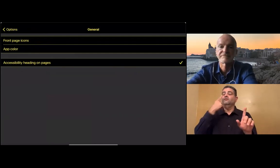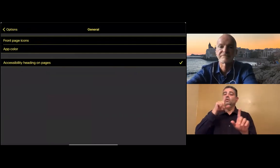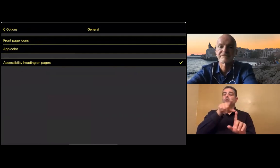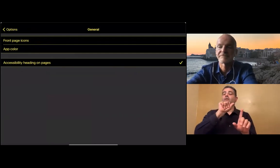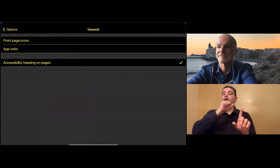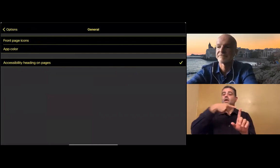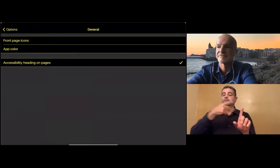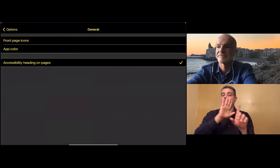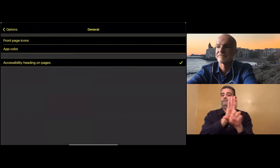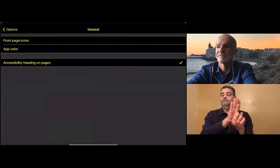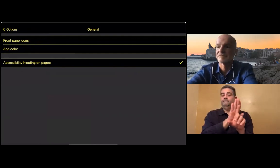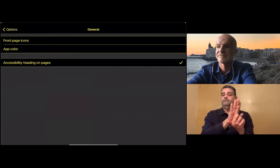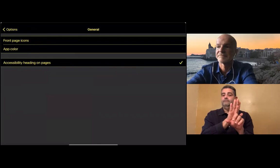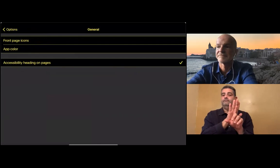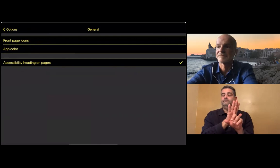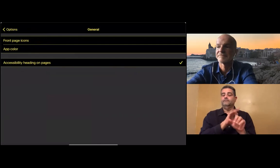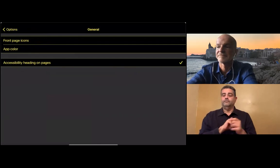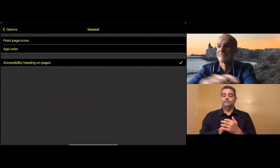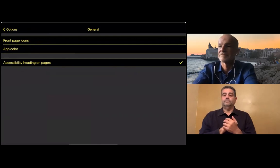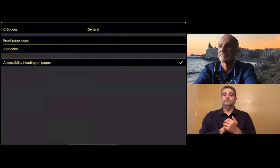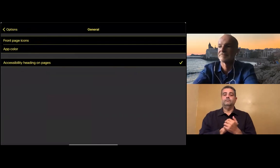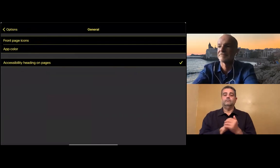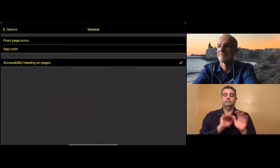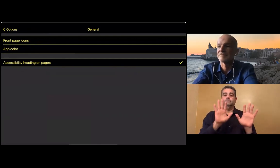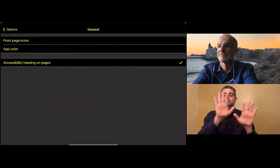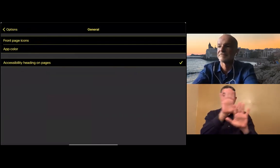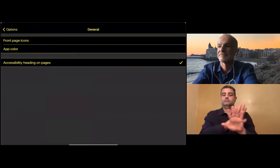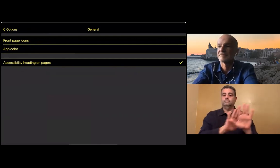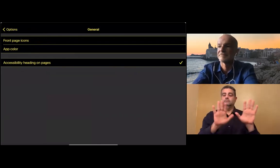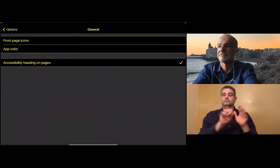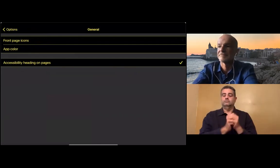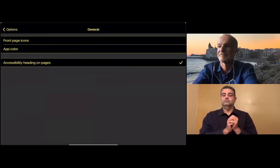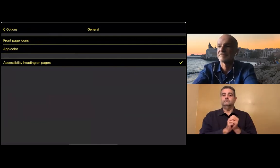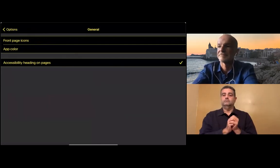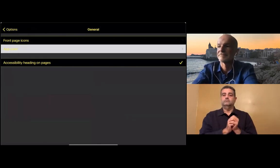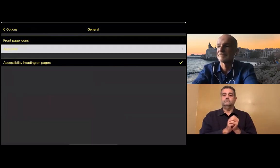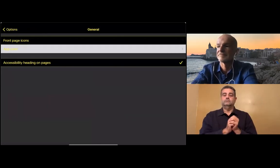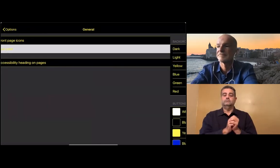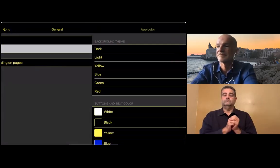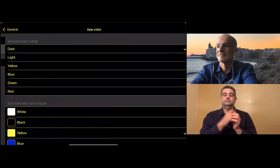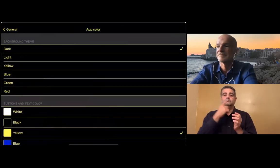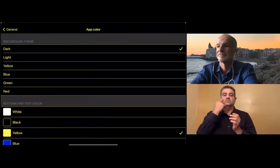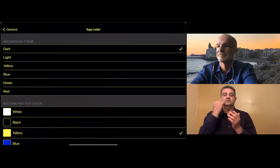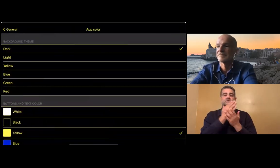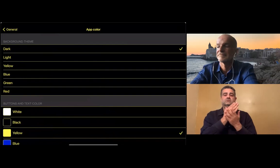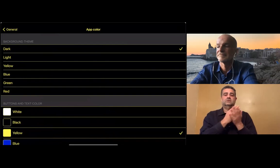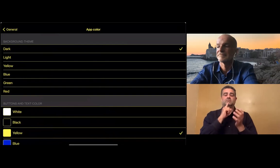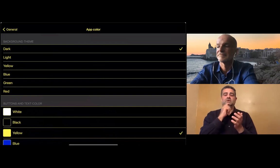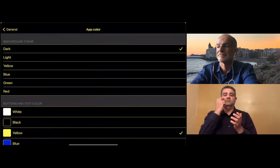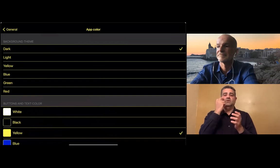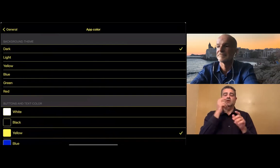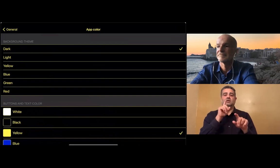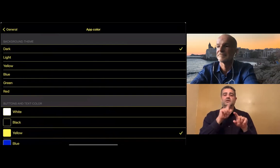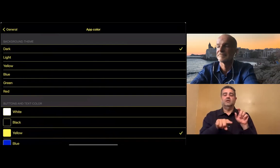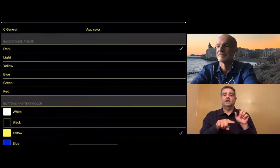background colors in the app itself, not for the conversation as of yet, but for the app itself. So